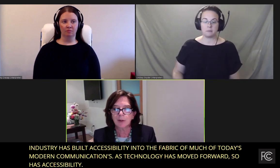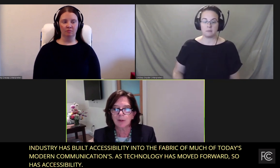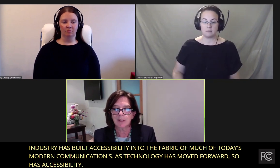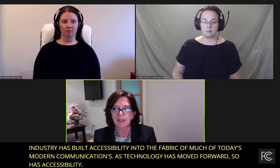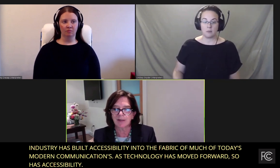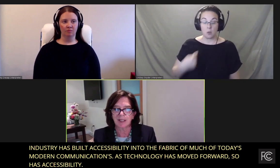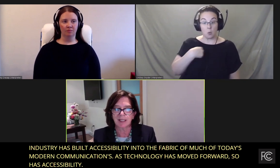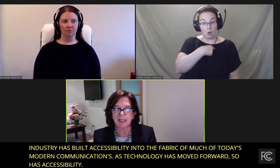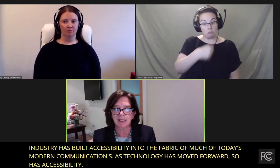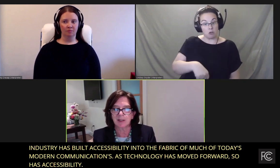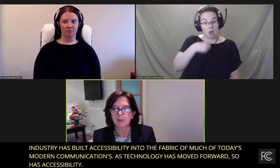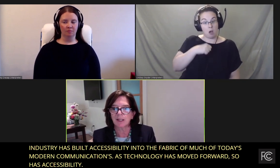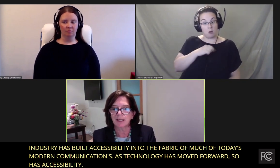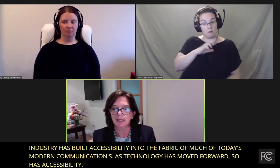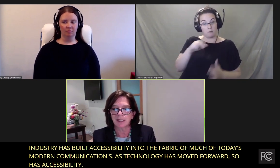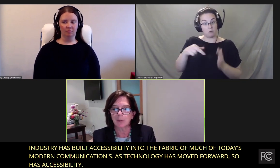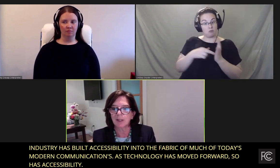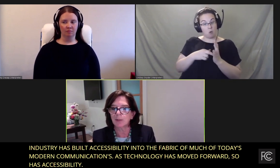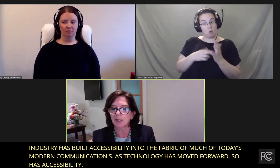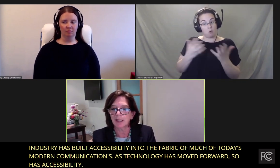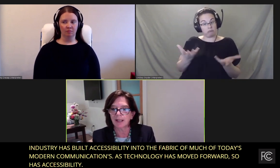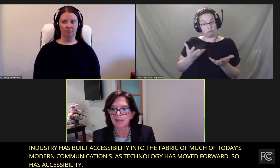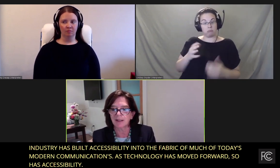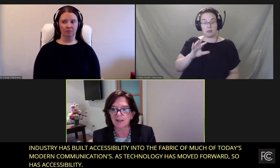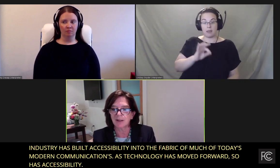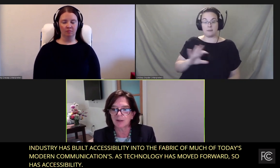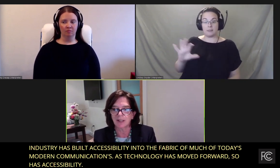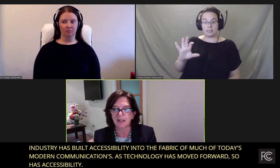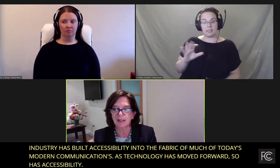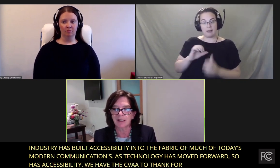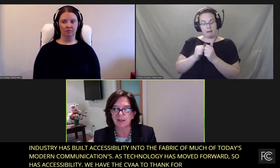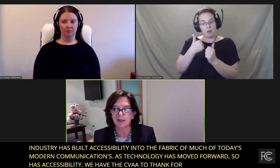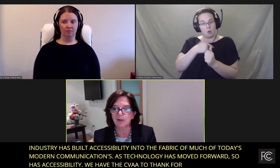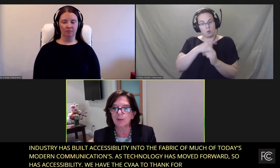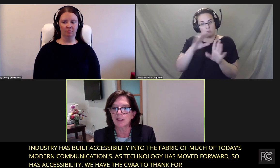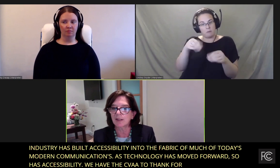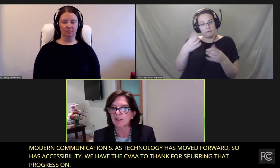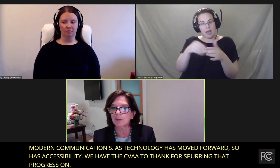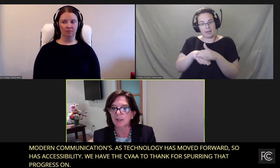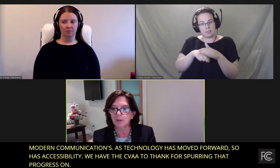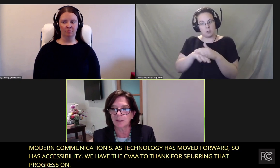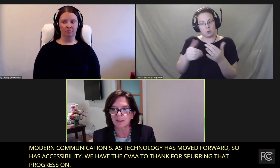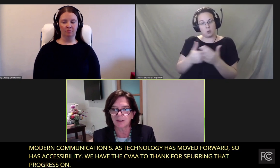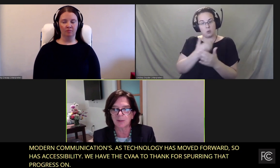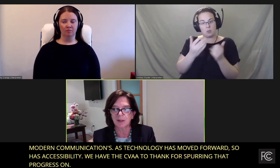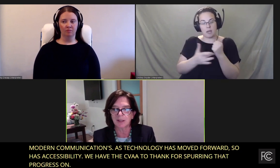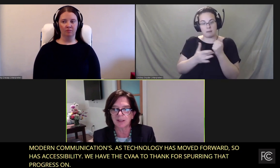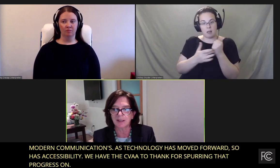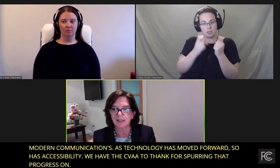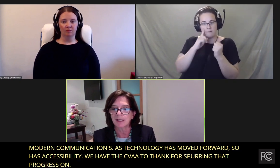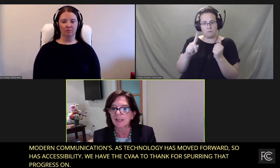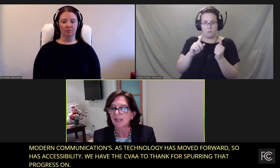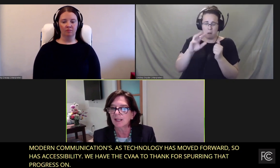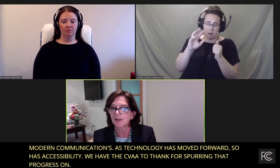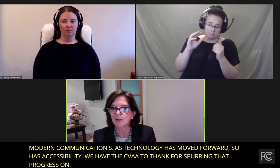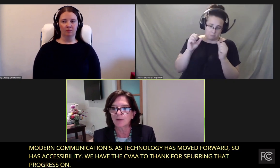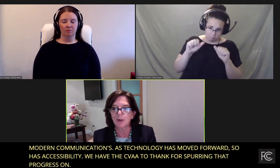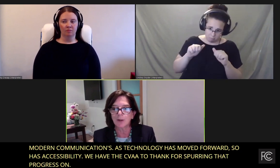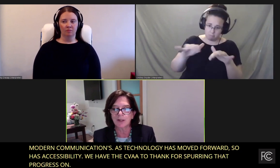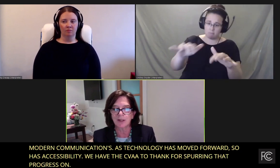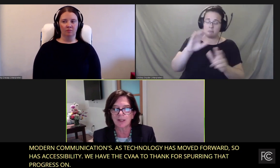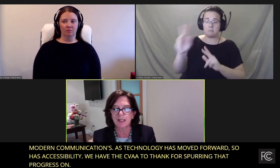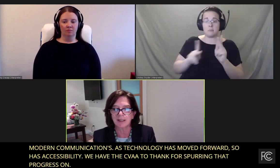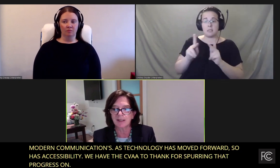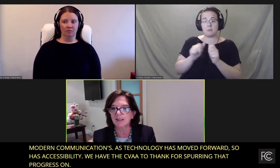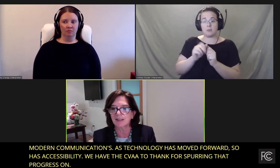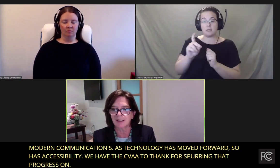proud of the role that the FCC has played in helping to bring access to new technologies for millions of people with disabilities. Diane I look